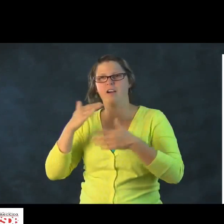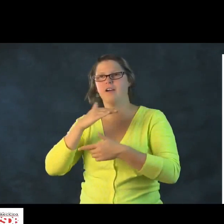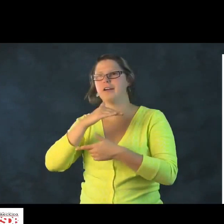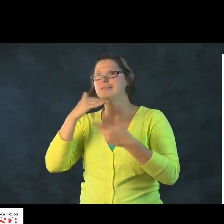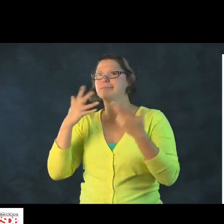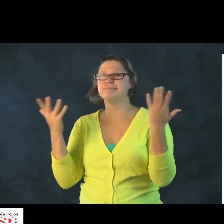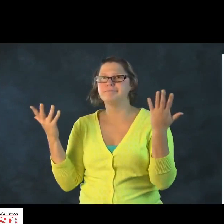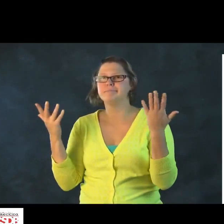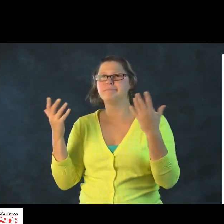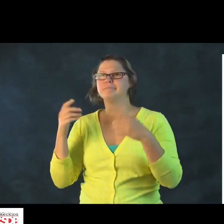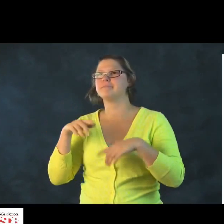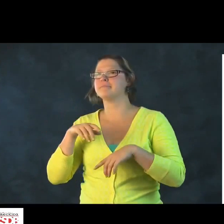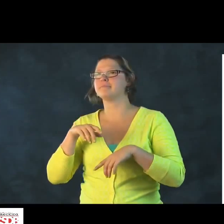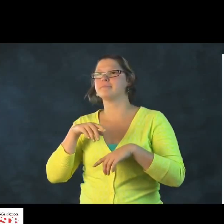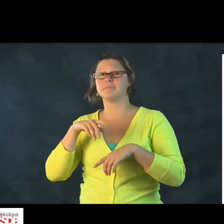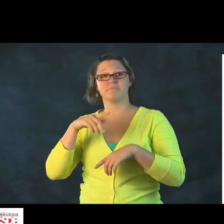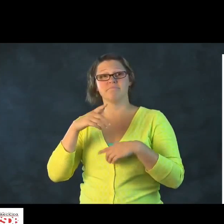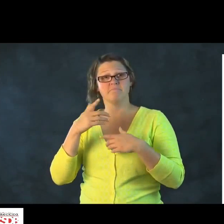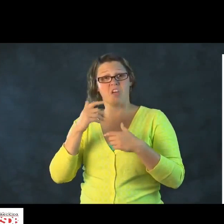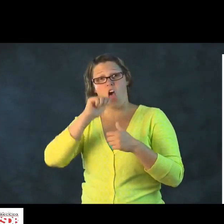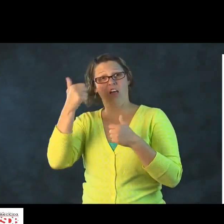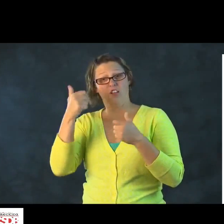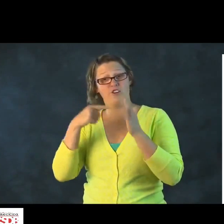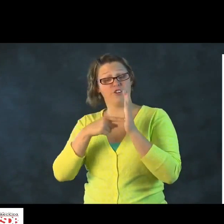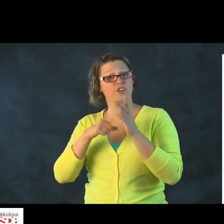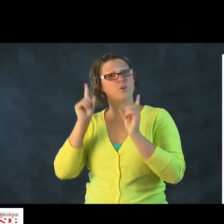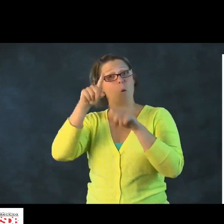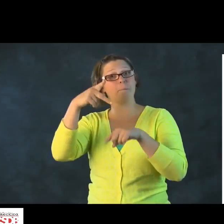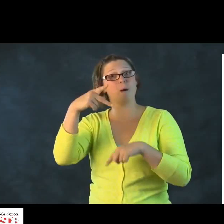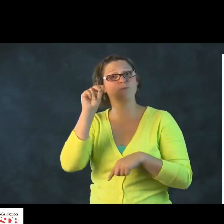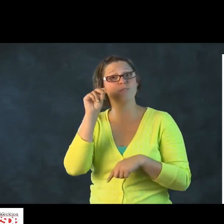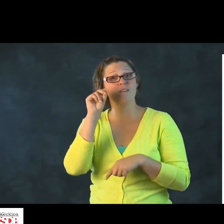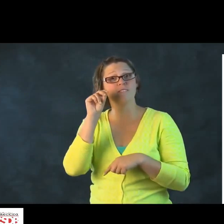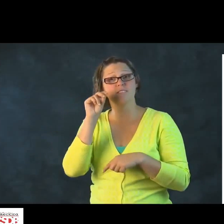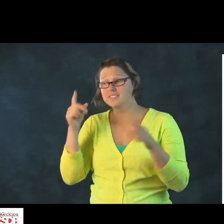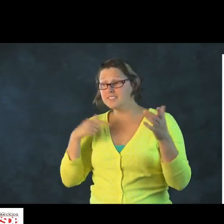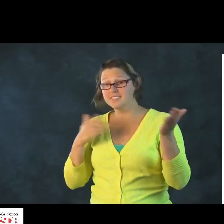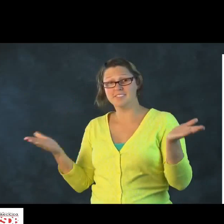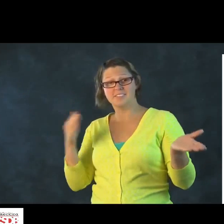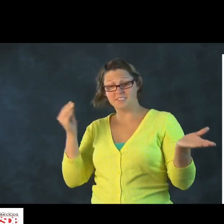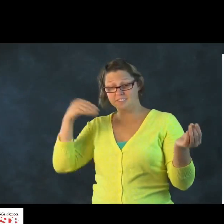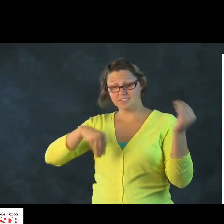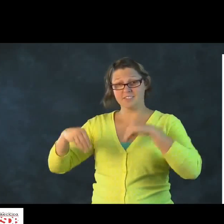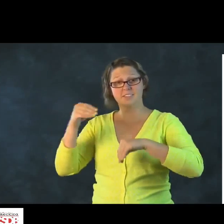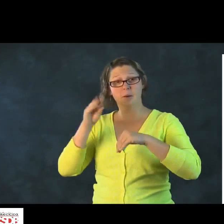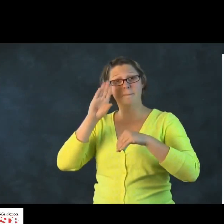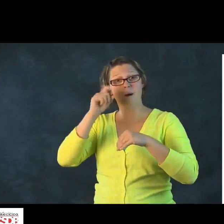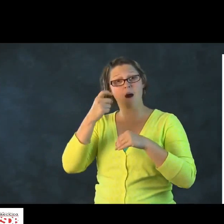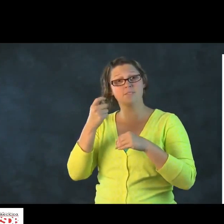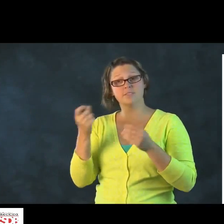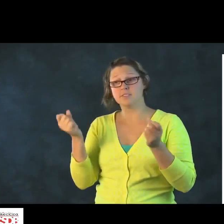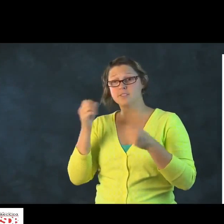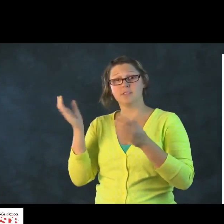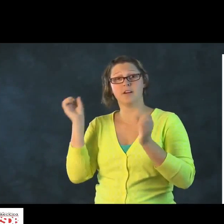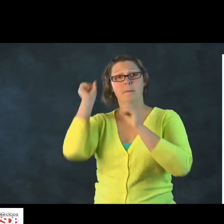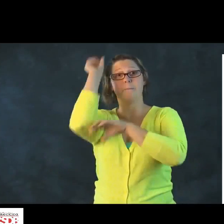Why, if it's all covered with dead bugs, why you have to explain why you have to clean it off. Another example, say you go to the post office,